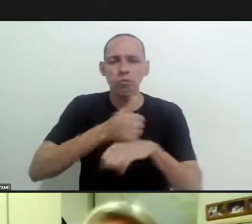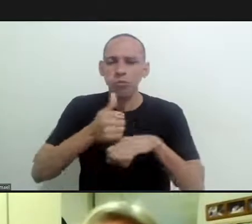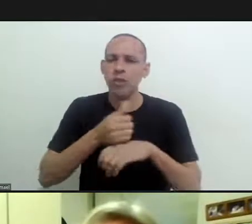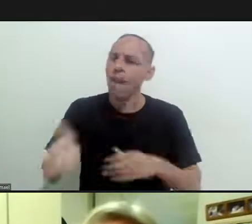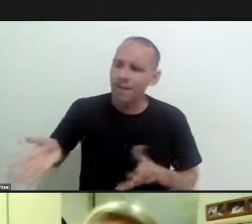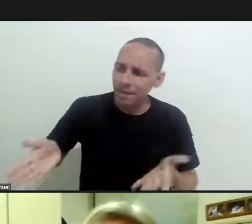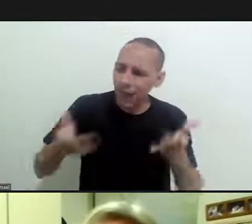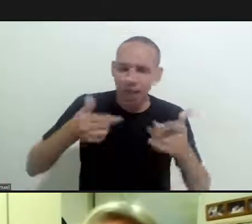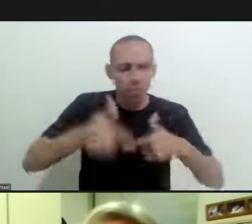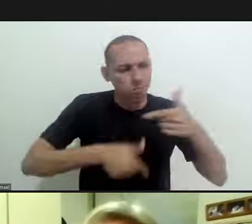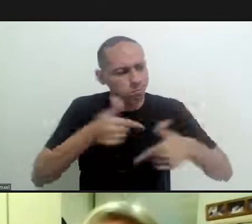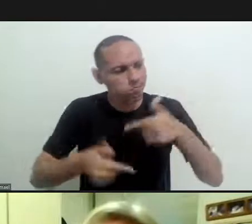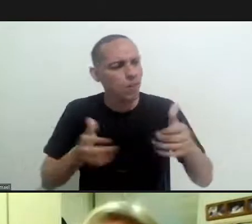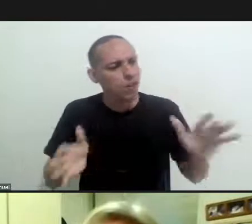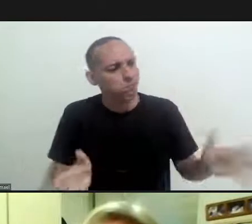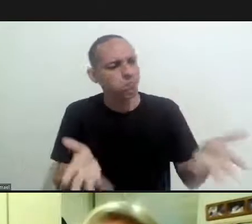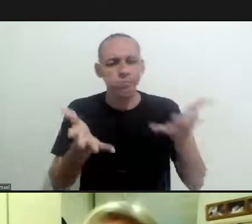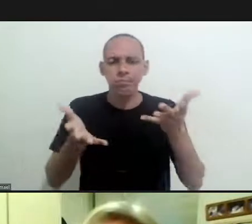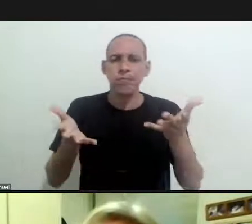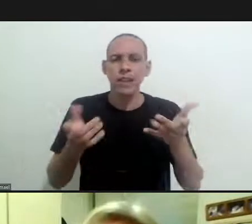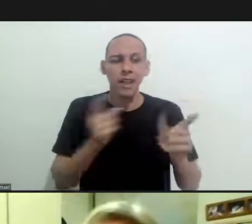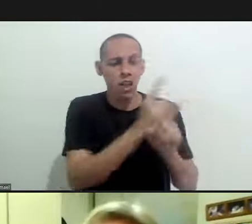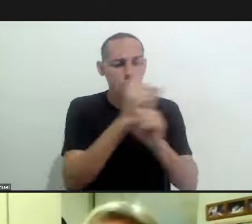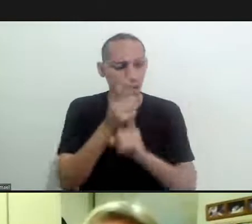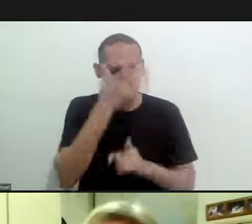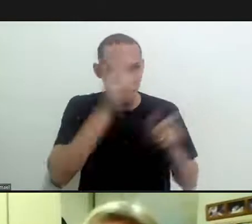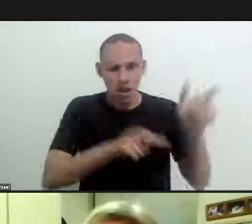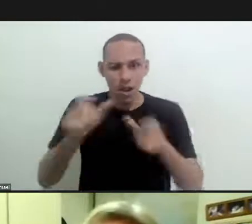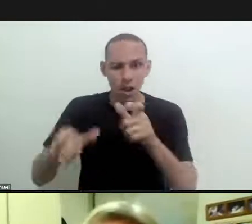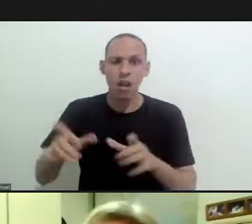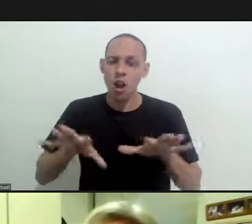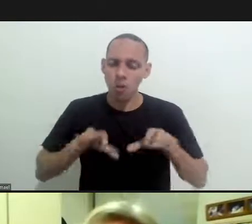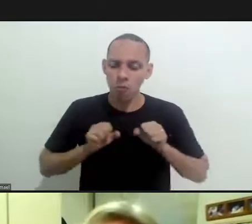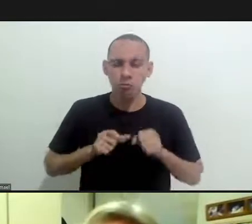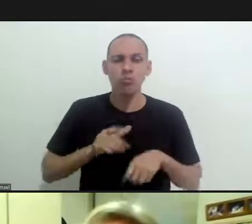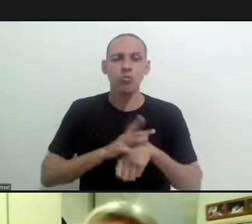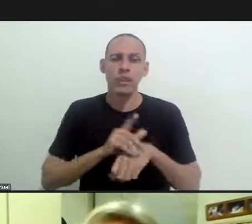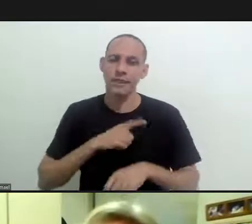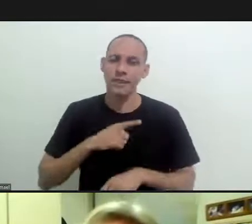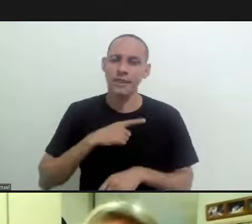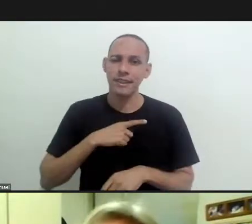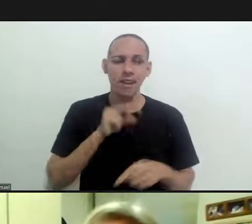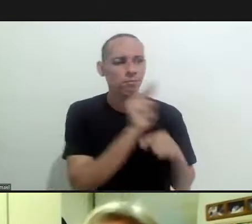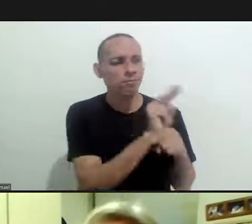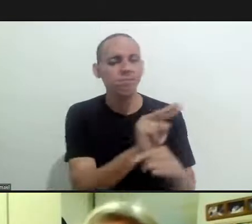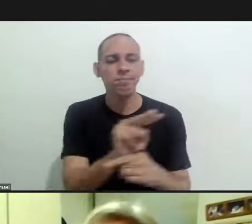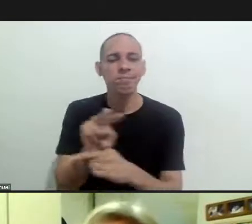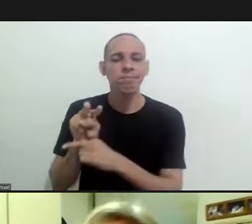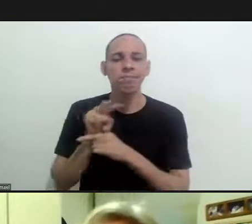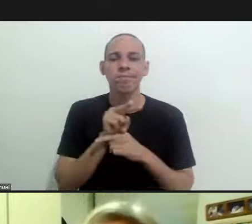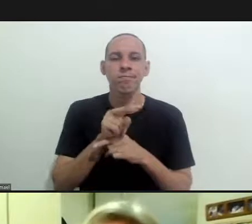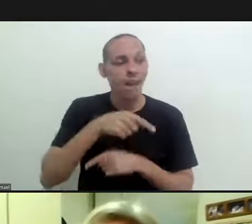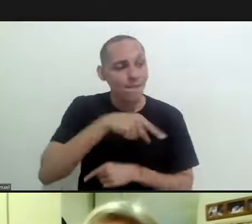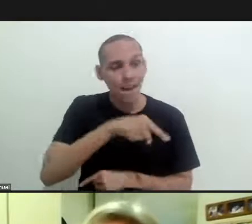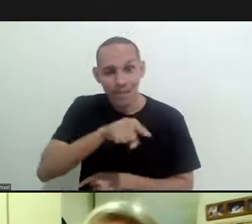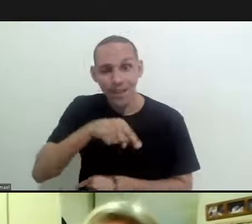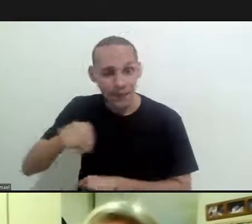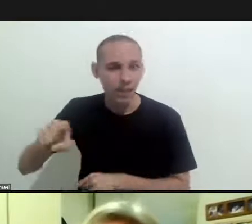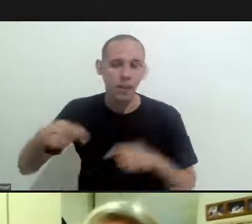and to ask these professionals professionals to be active to go out into the field and to find the chagas cases